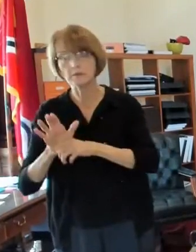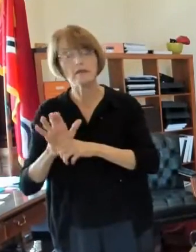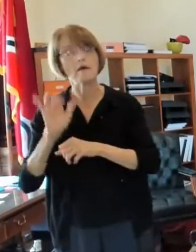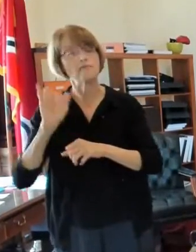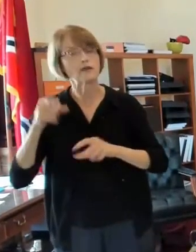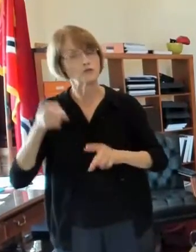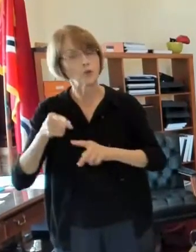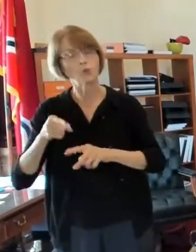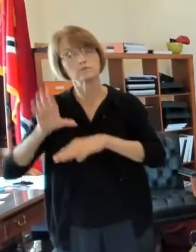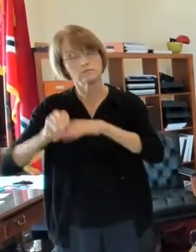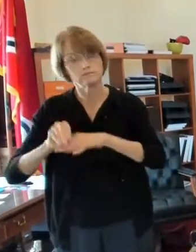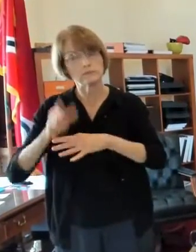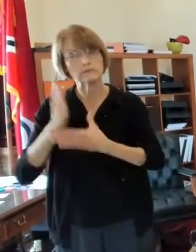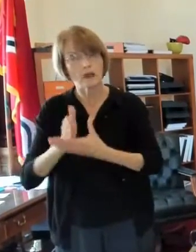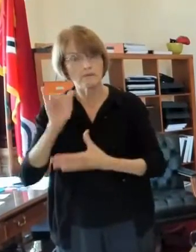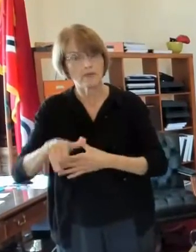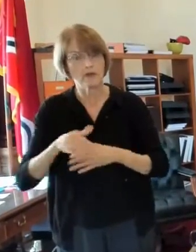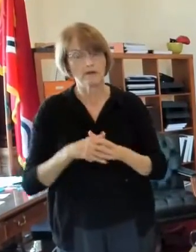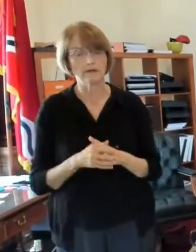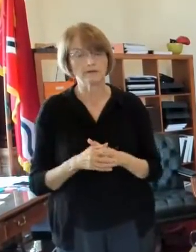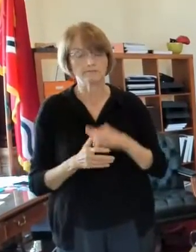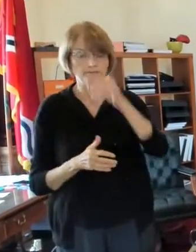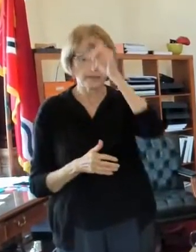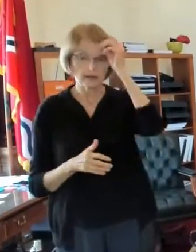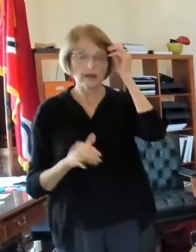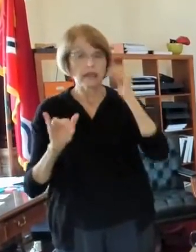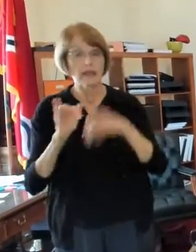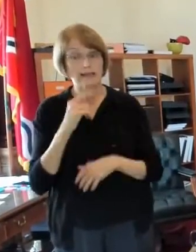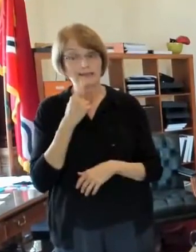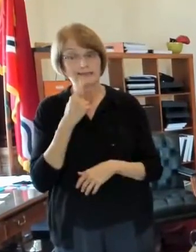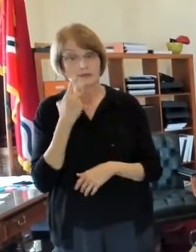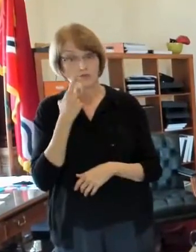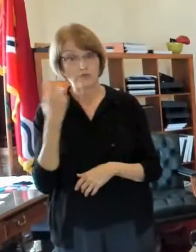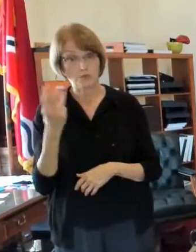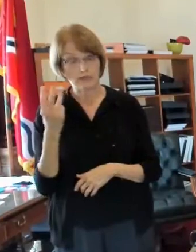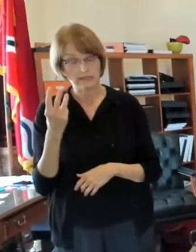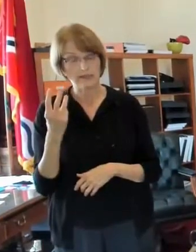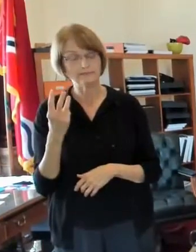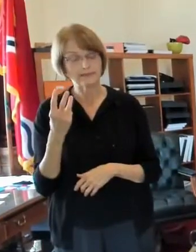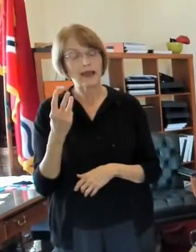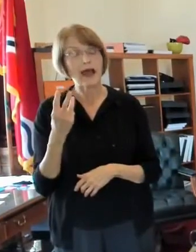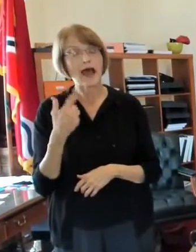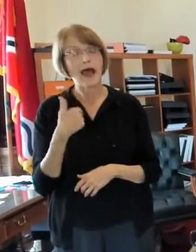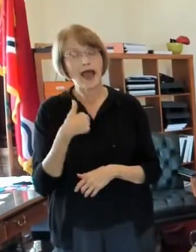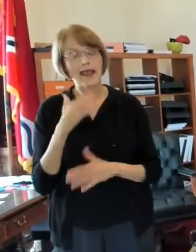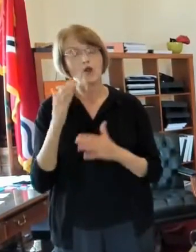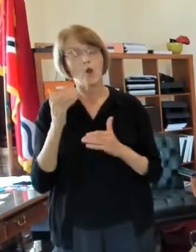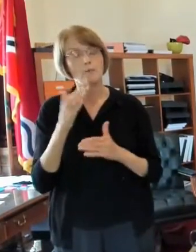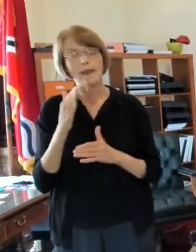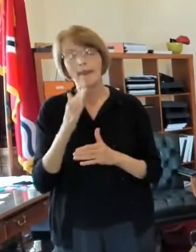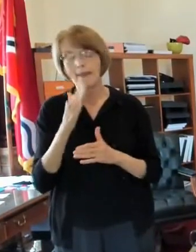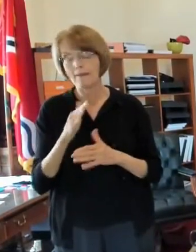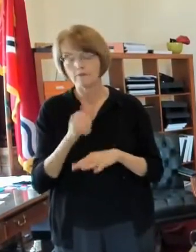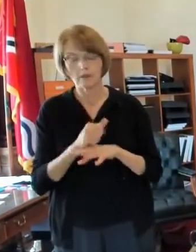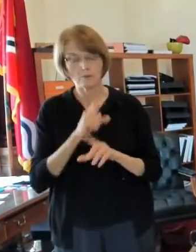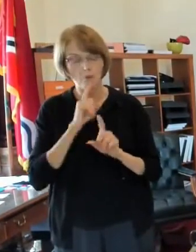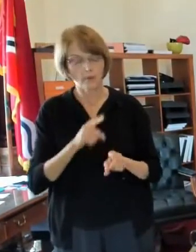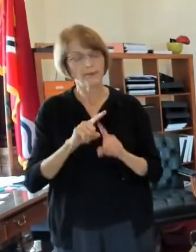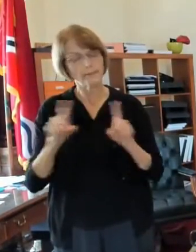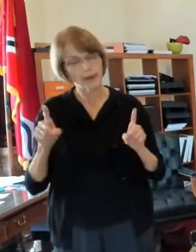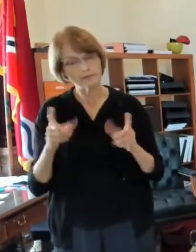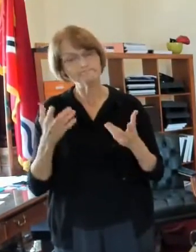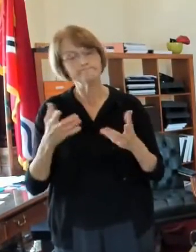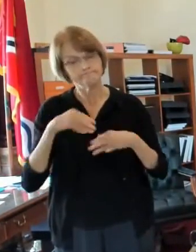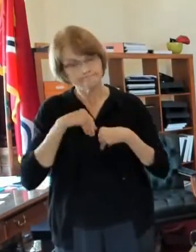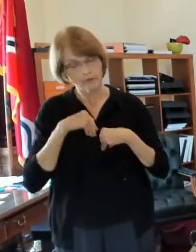said on wednesday this is a move that i hope we would never have to take um but we do and we are